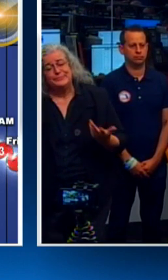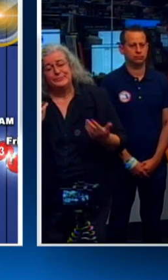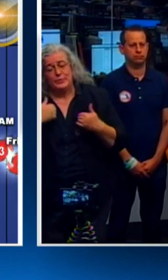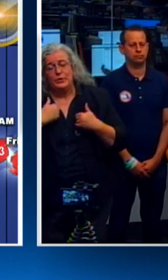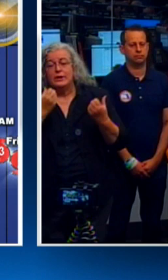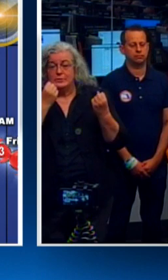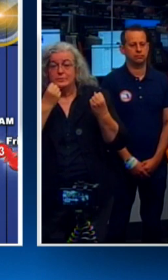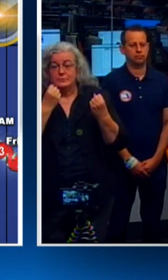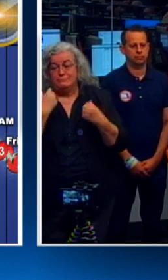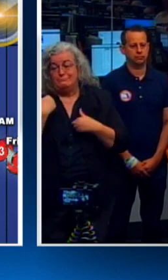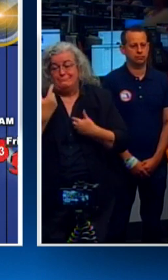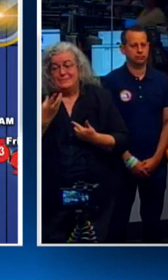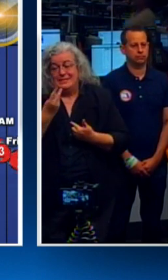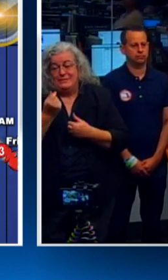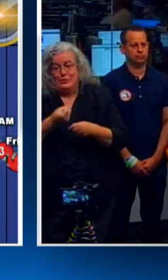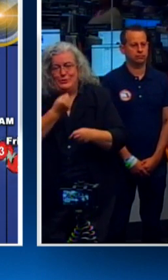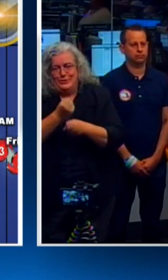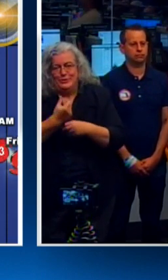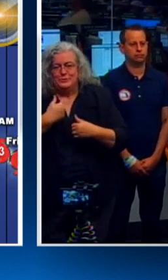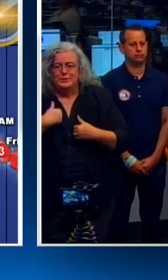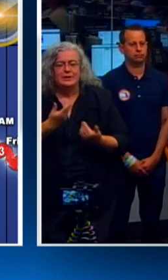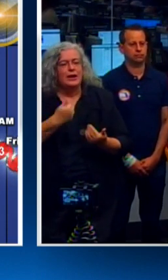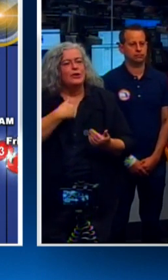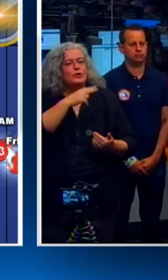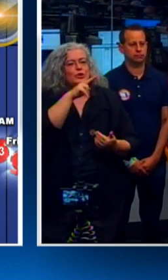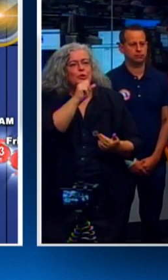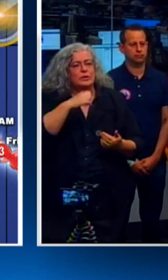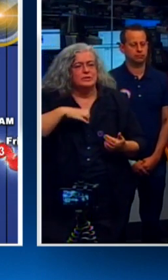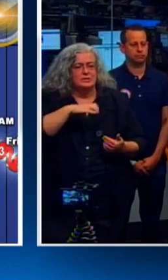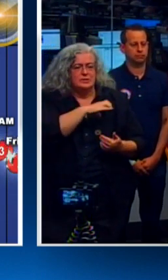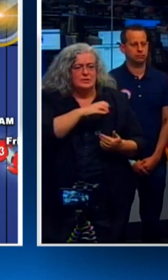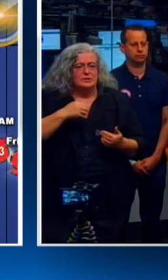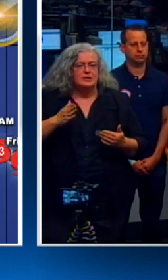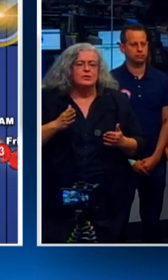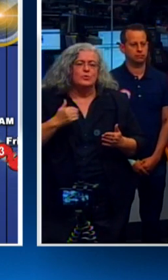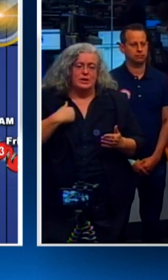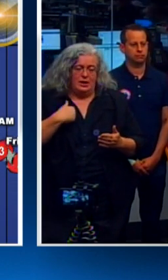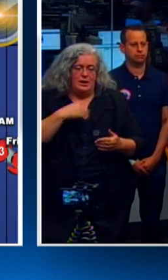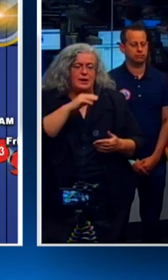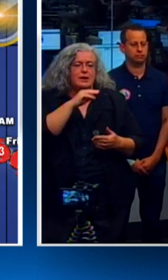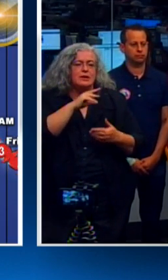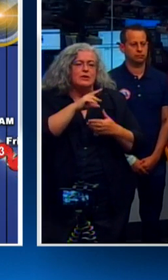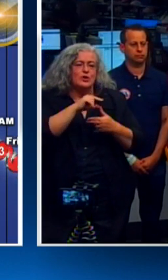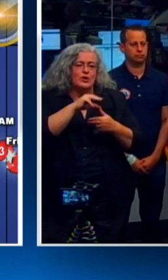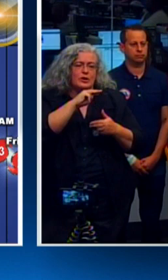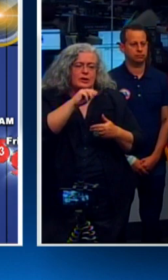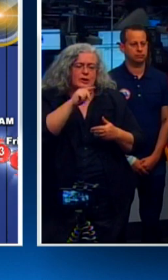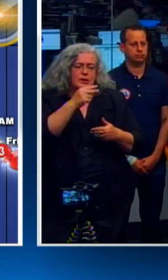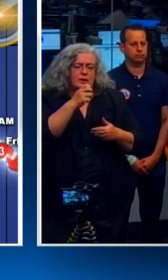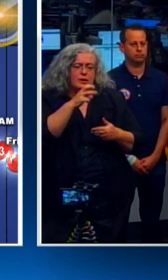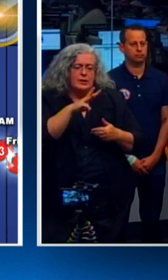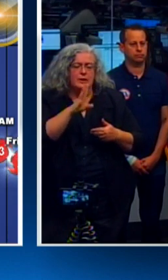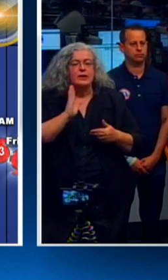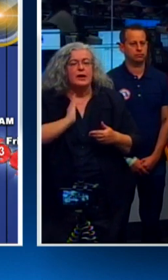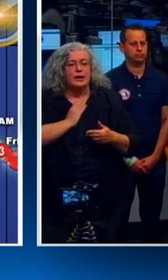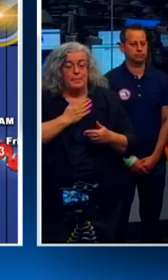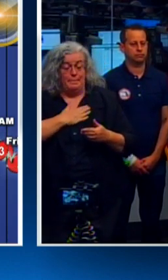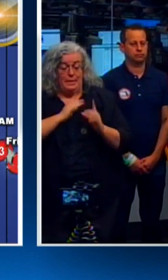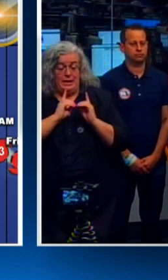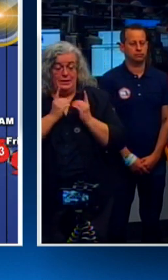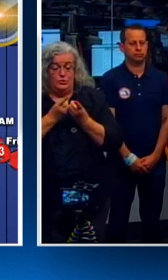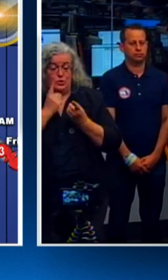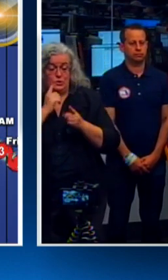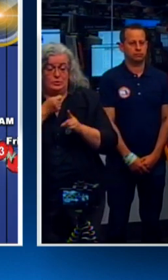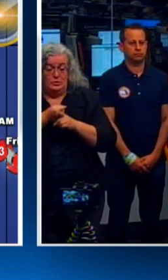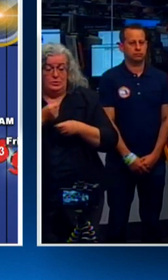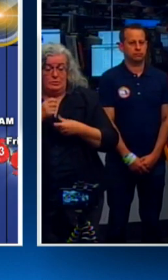hurricane seasons recently. As a U.S. congressman, we had Hurricane Matthew, where my district was the district that was most affected. Now, granted, that